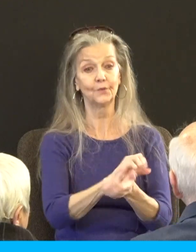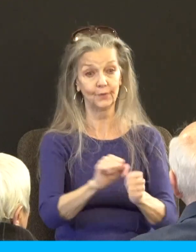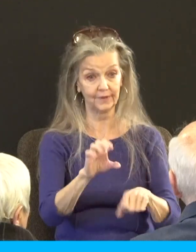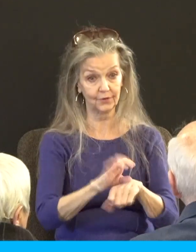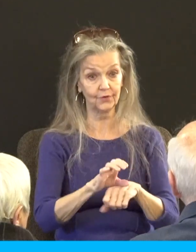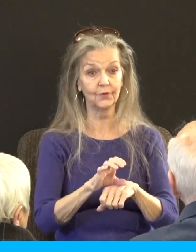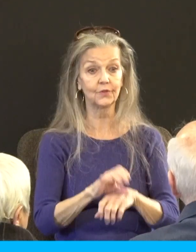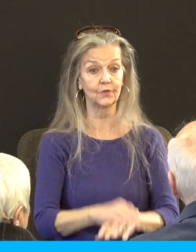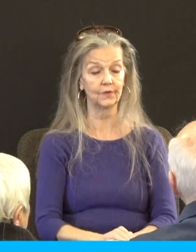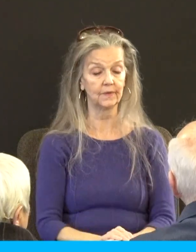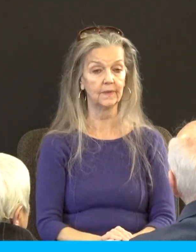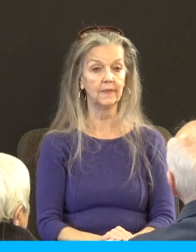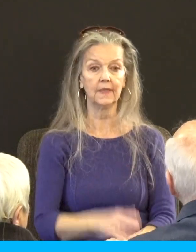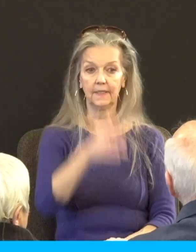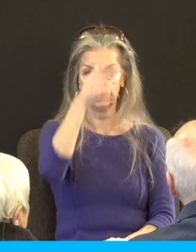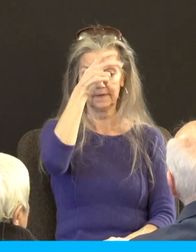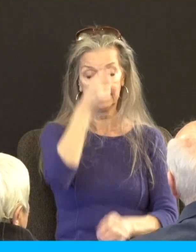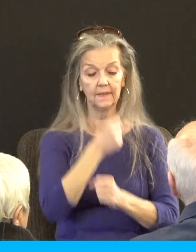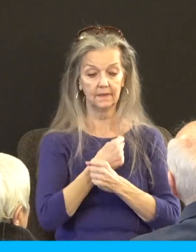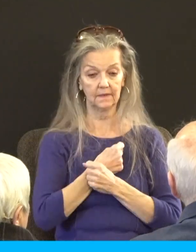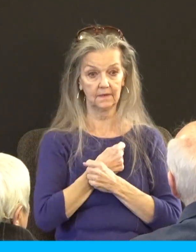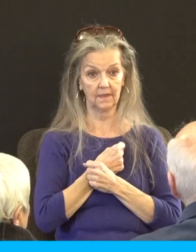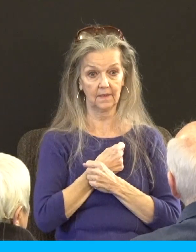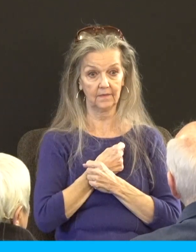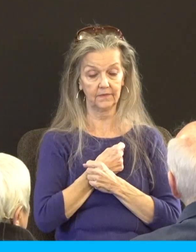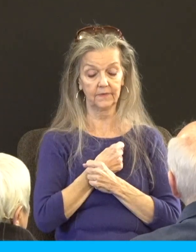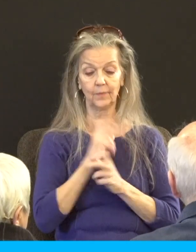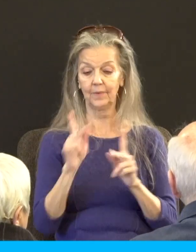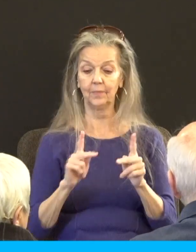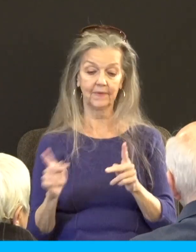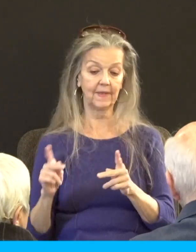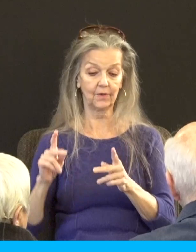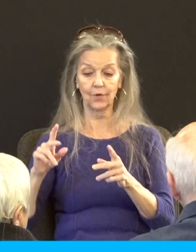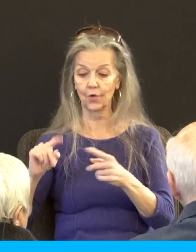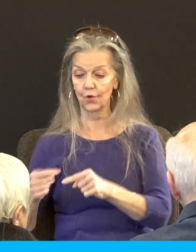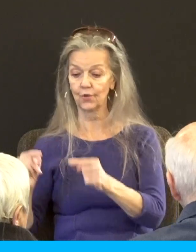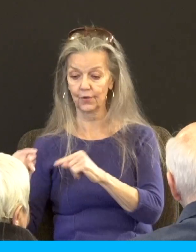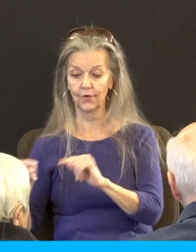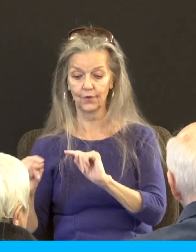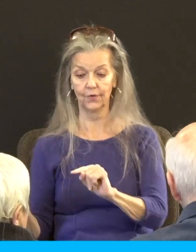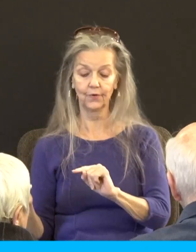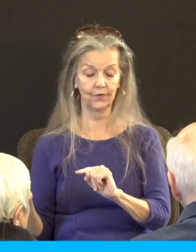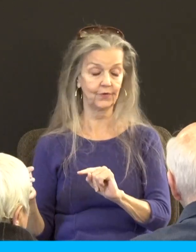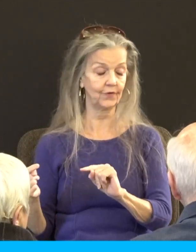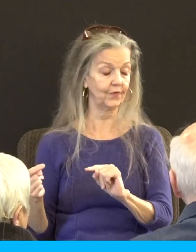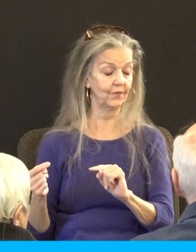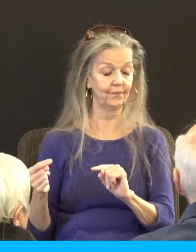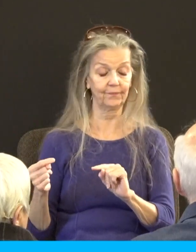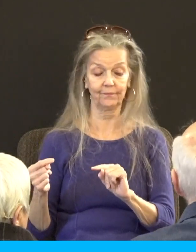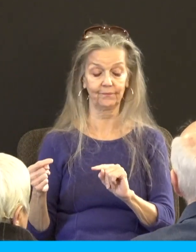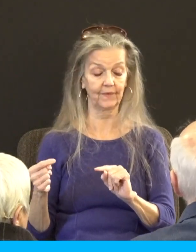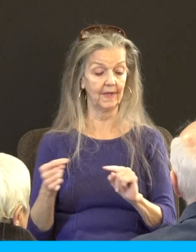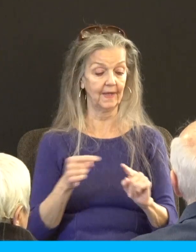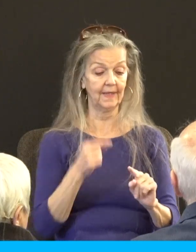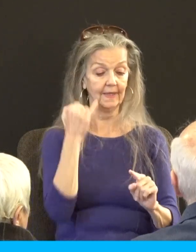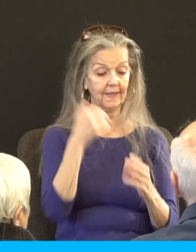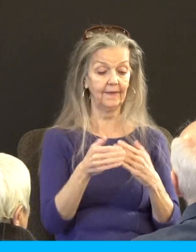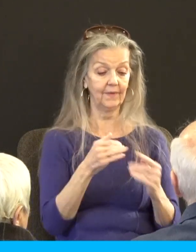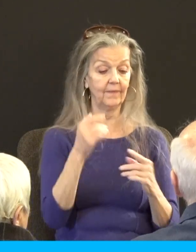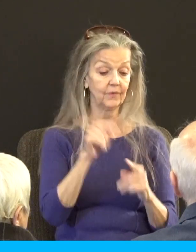here's the thing Satan loves collateral damage he'll damage going on the way in he'll damage on the way out he'll get as much collateral damage